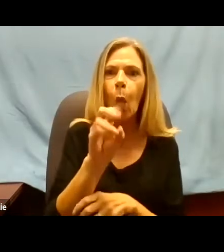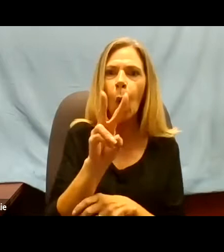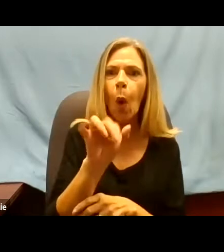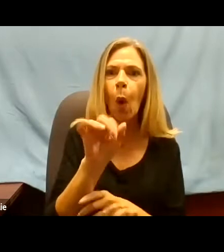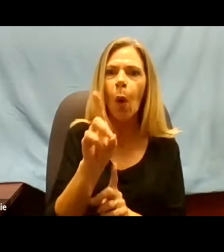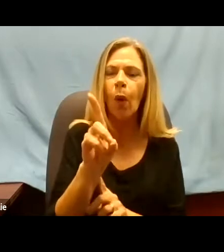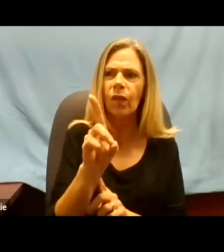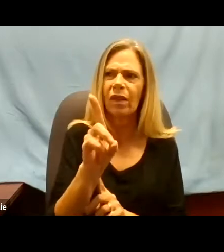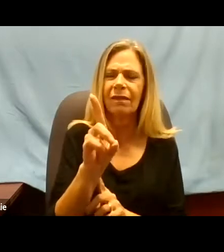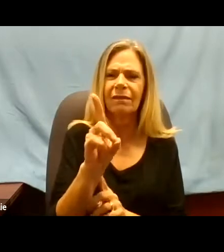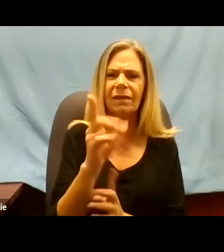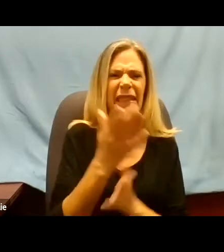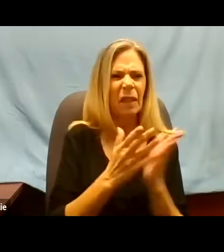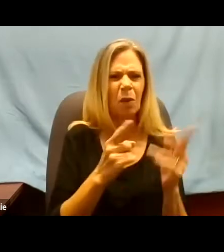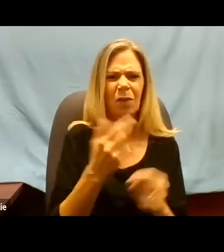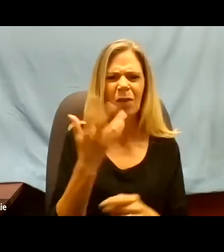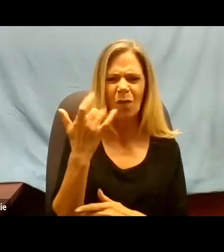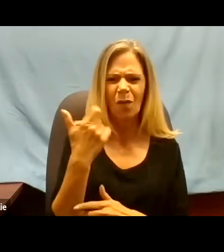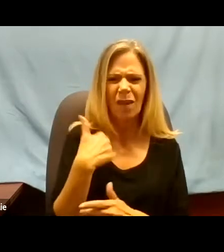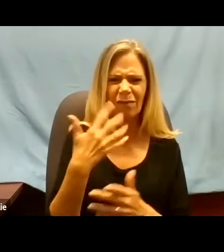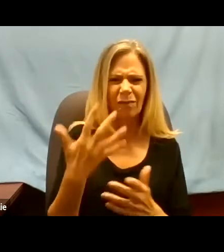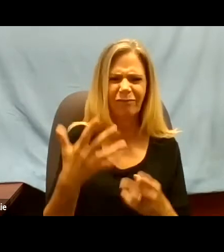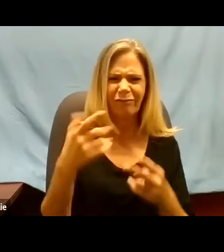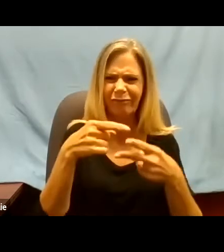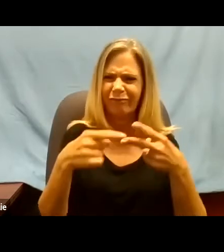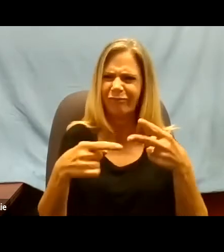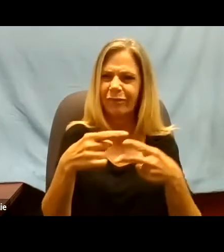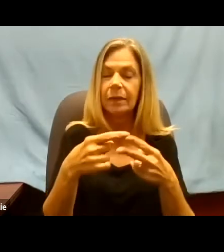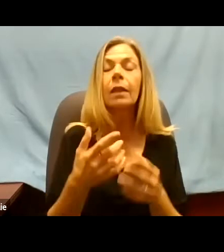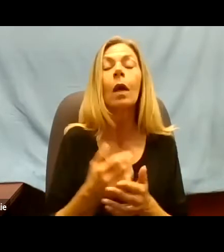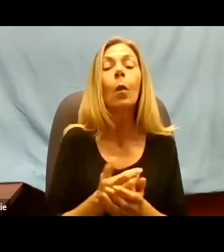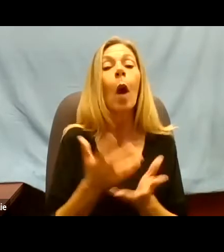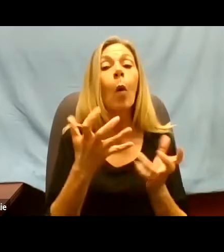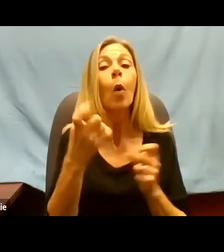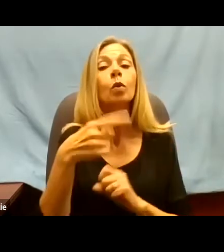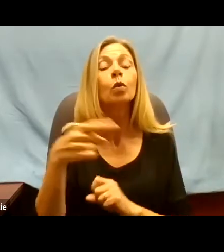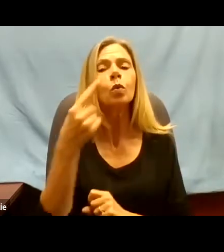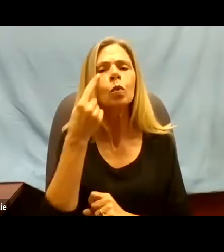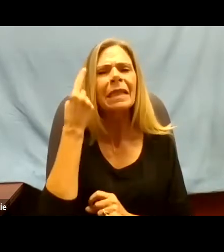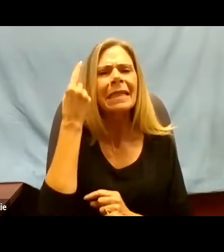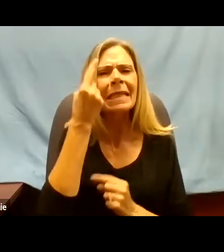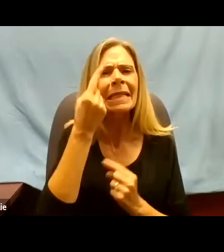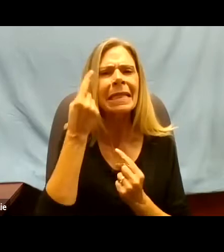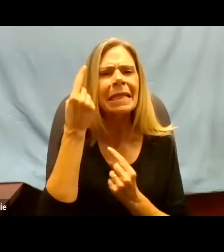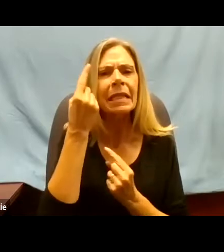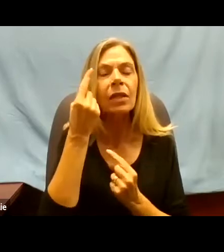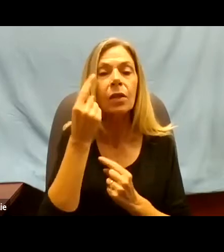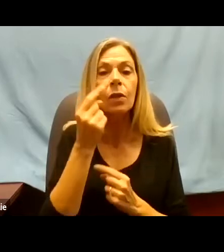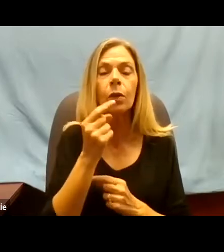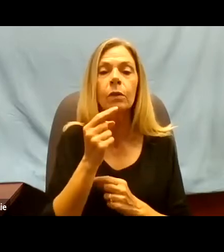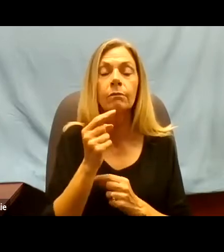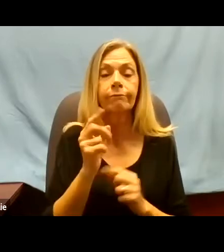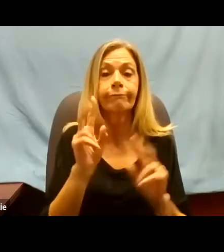Well, consider this. When it's over, it's not over.